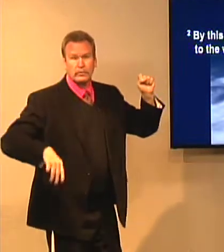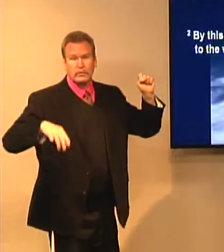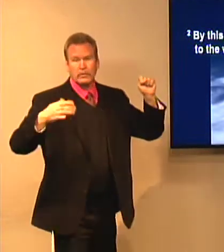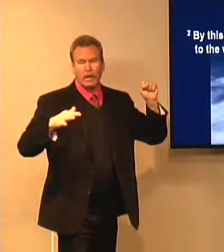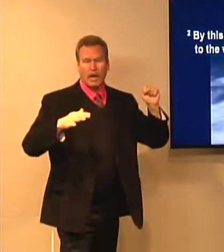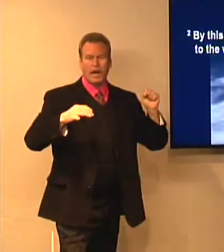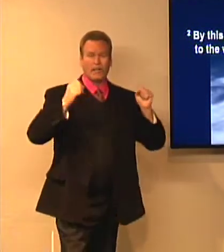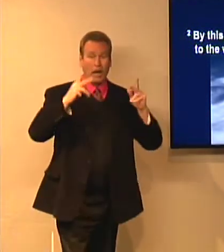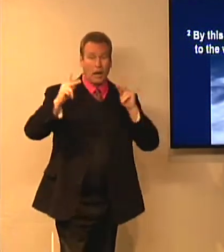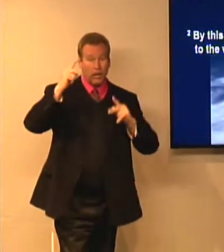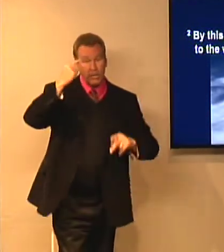changed.